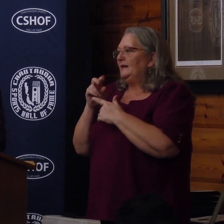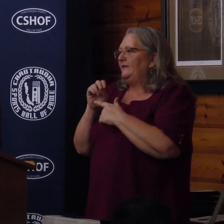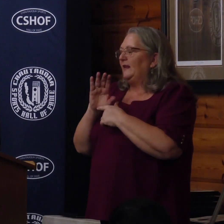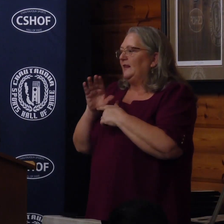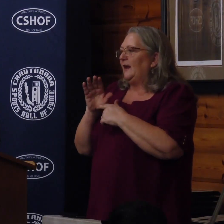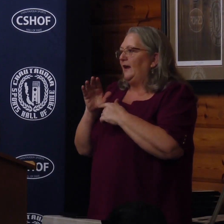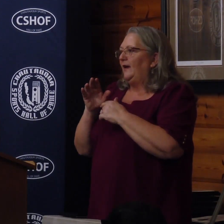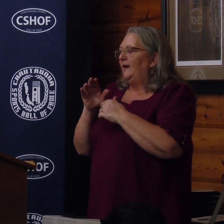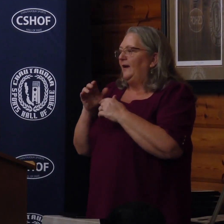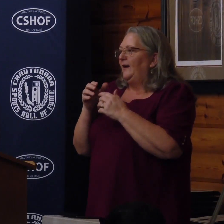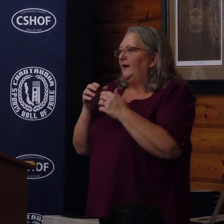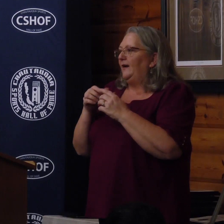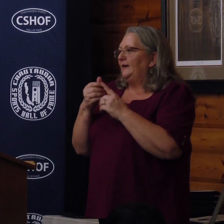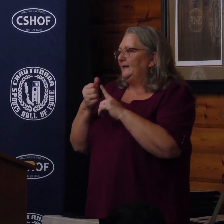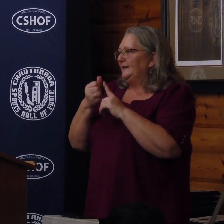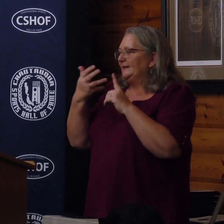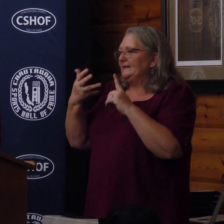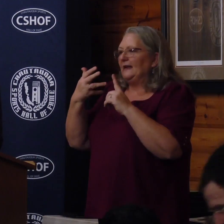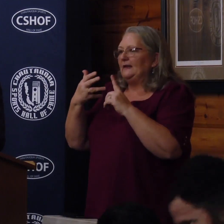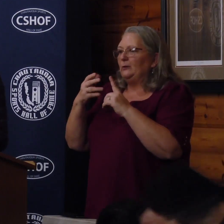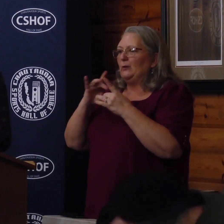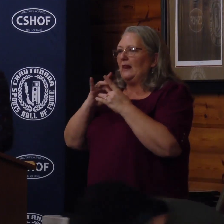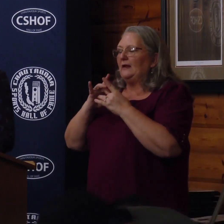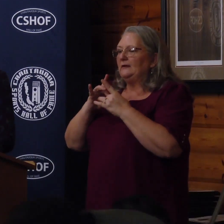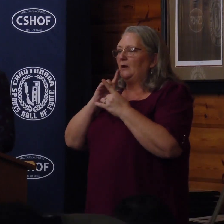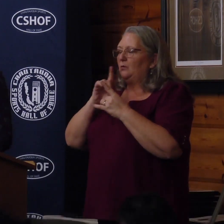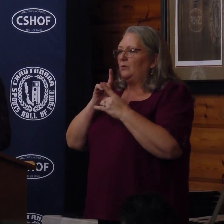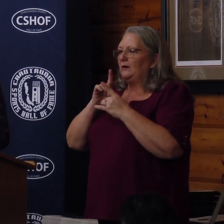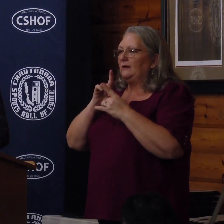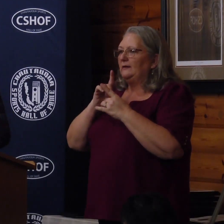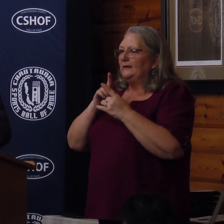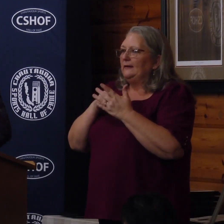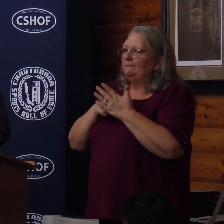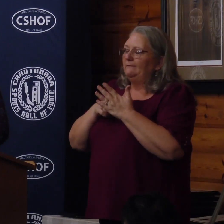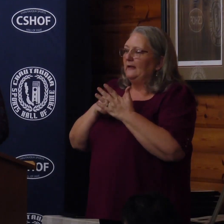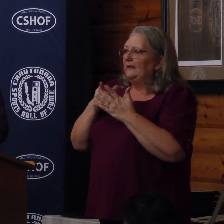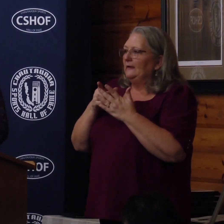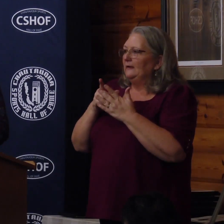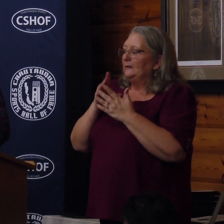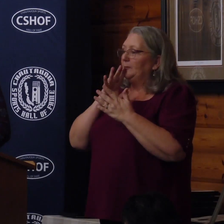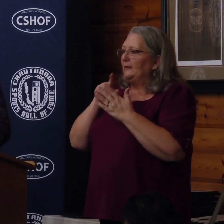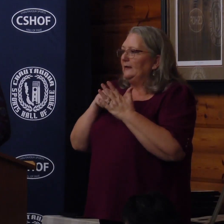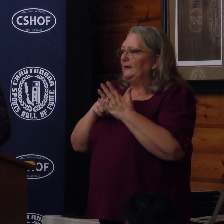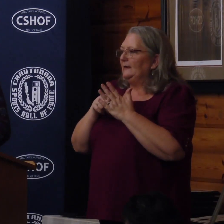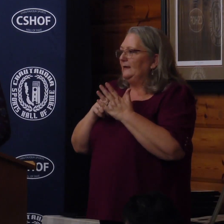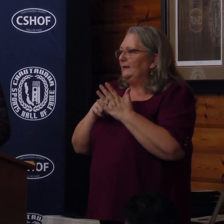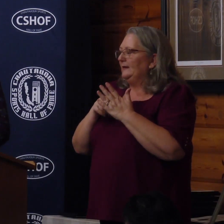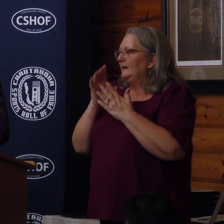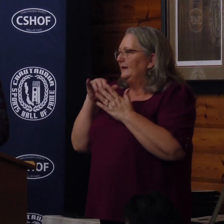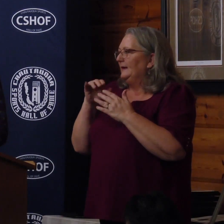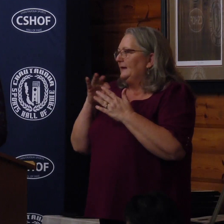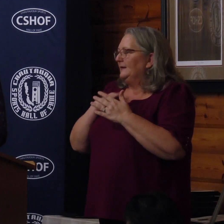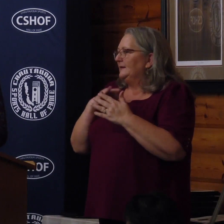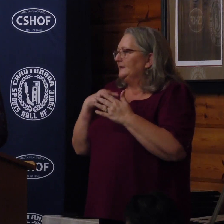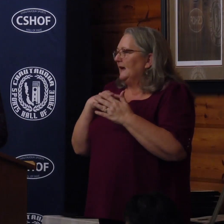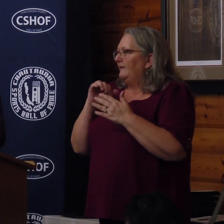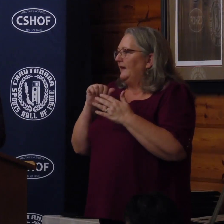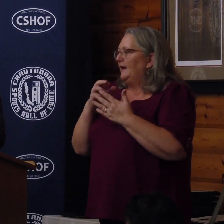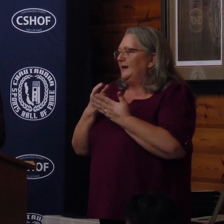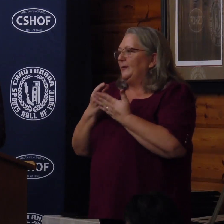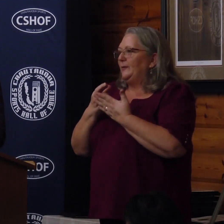extended relationships. I'm indebted. Speaking of indebted, except the Audrey and the staff at Rehabilitation